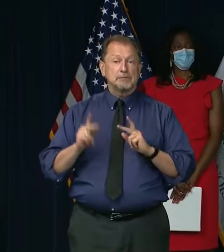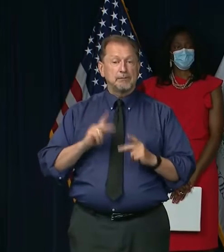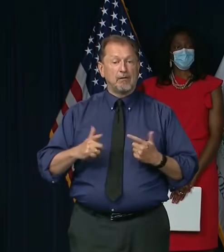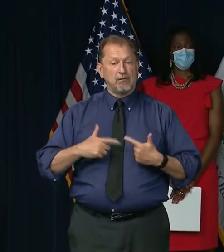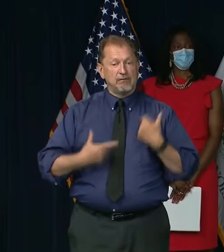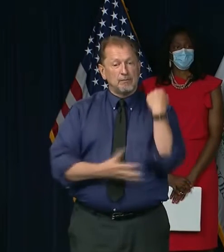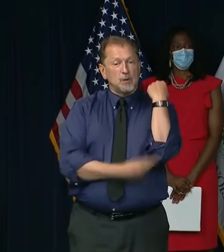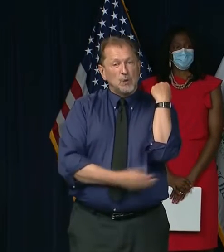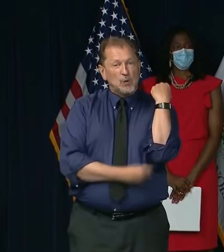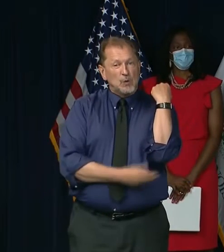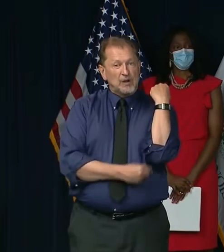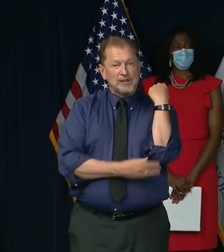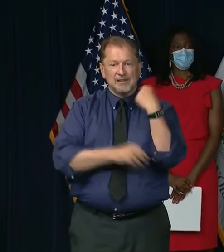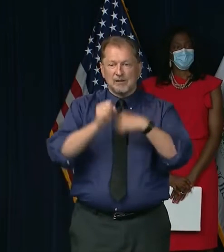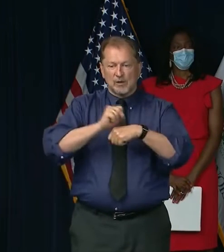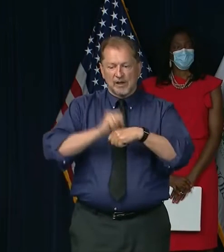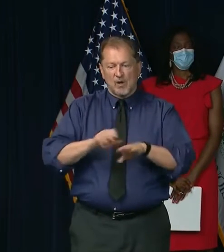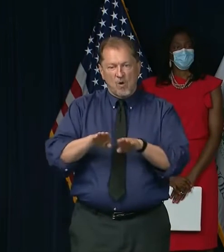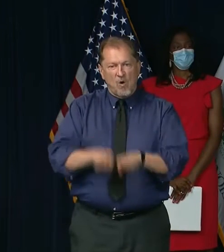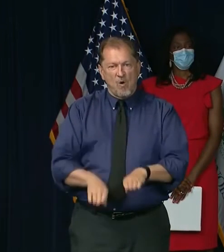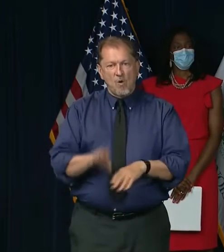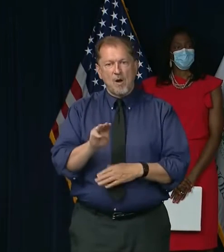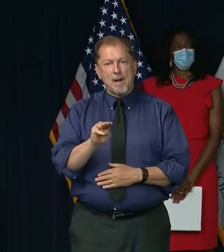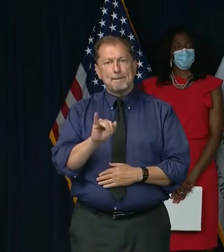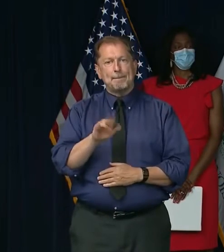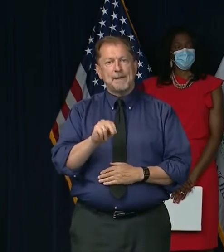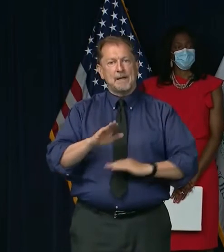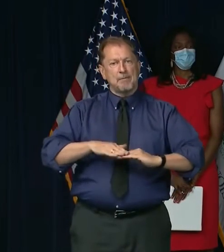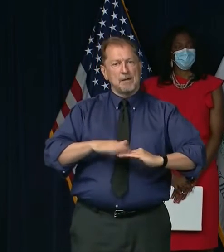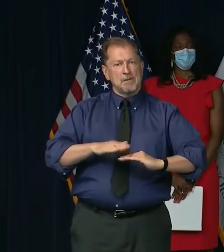working at the very low minimum wage that we've had.